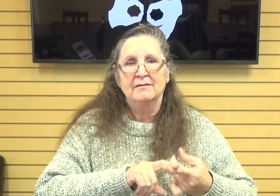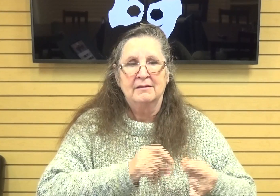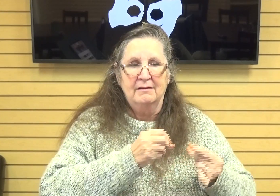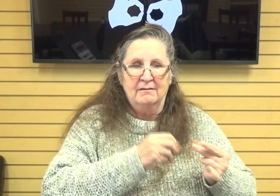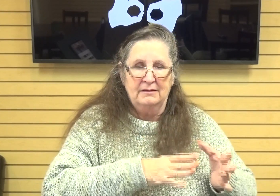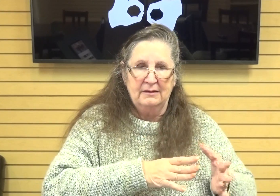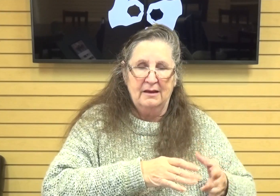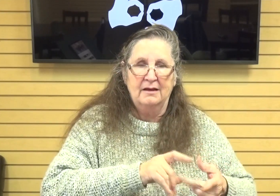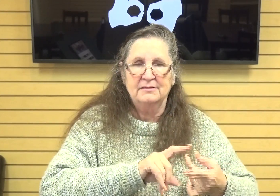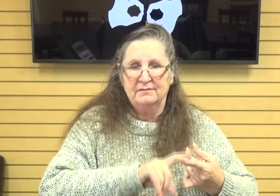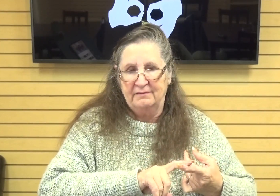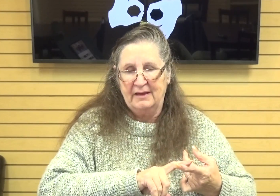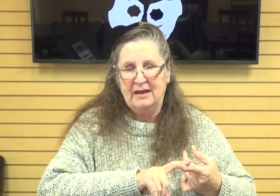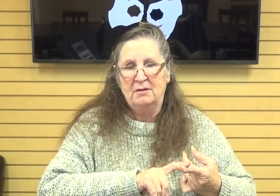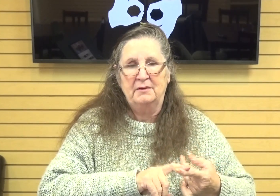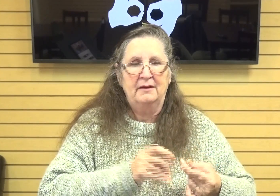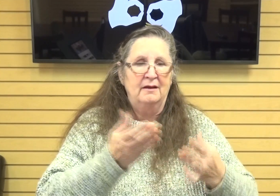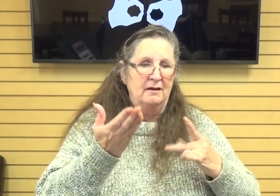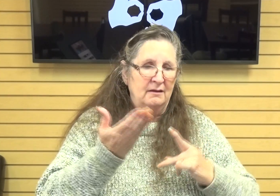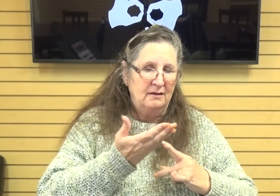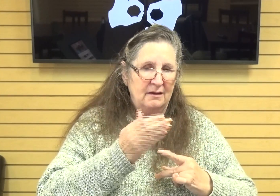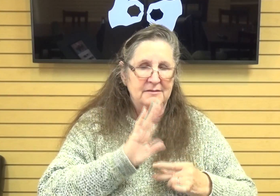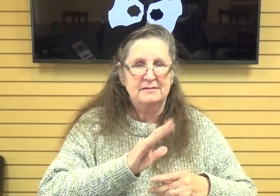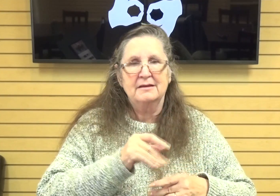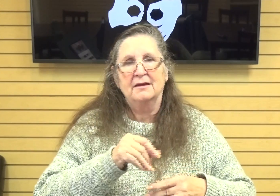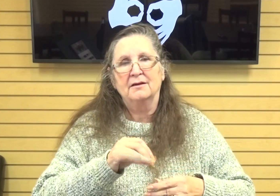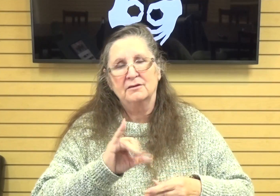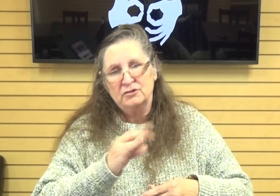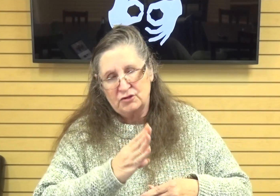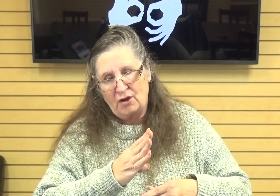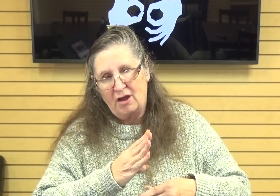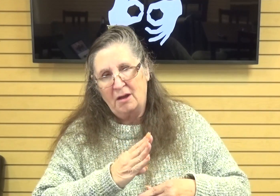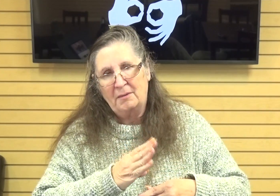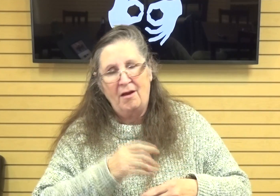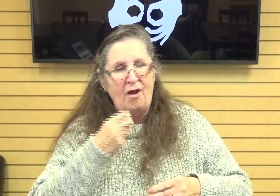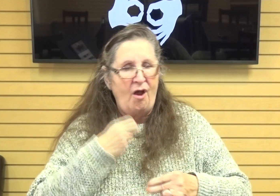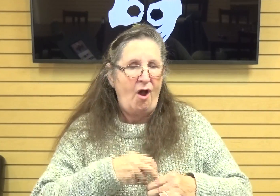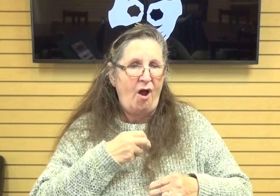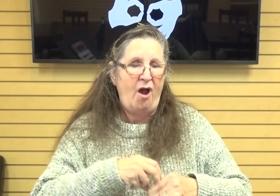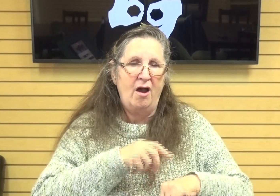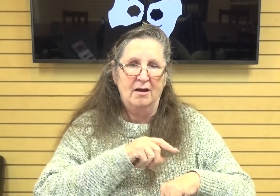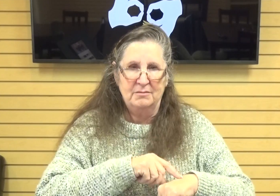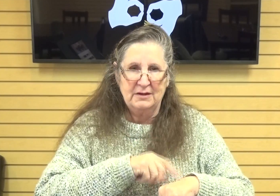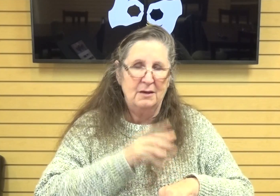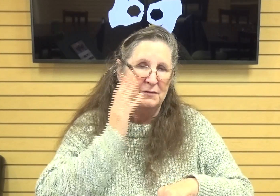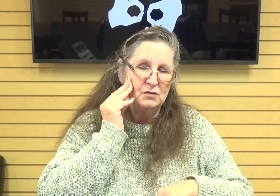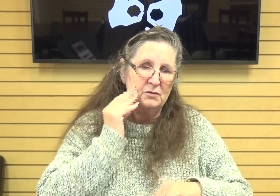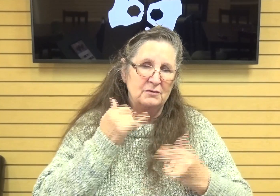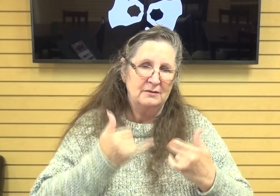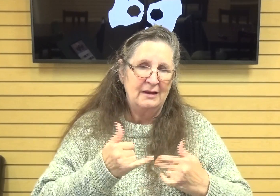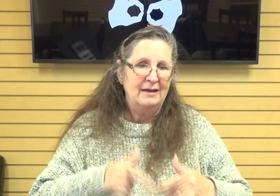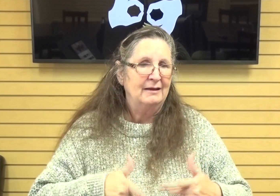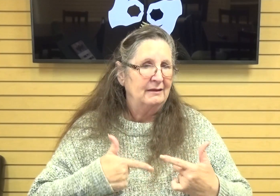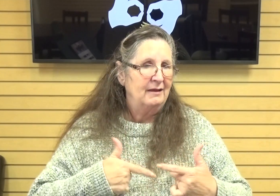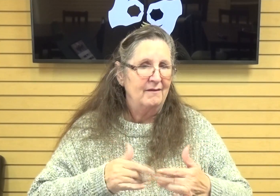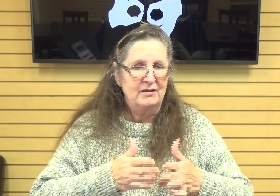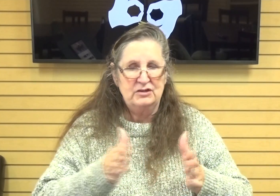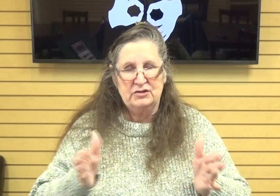members or lost their jobs or just going through a hard um a hard time or just life in general it's you know